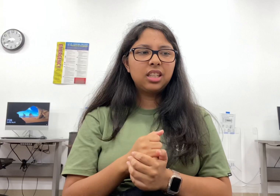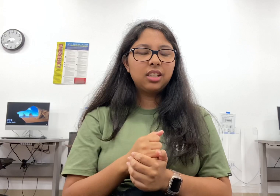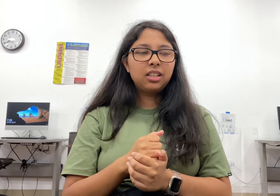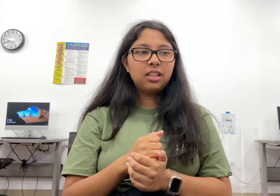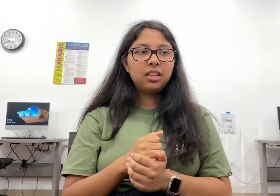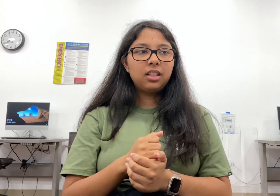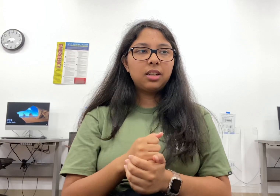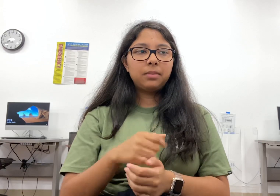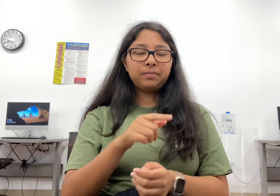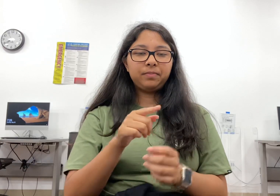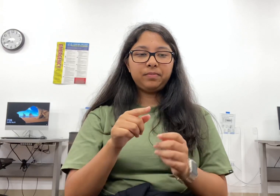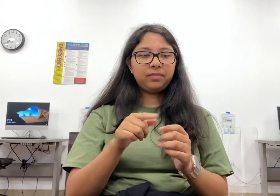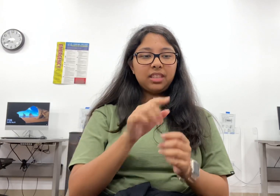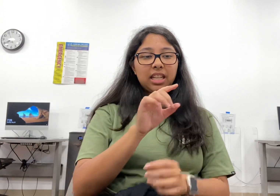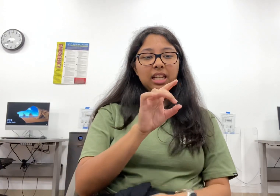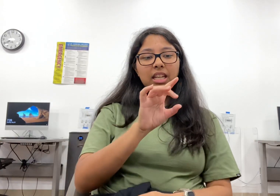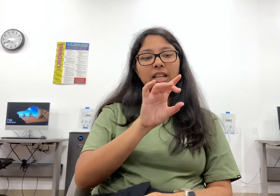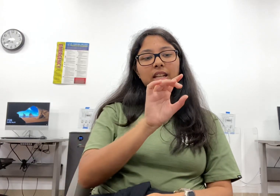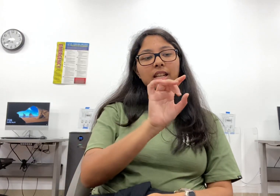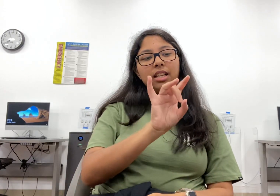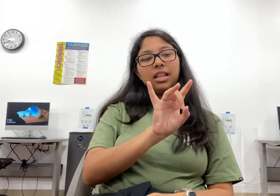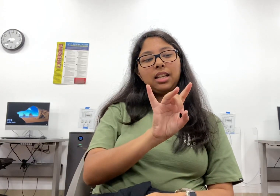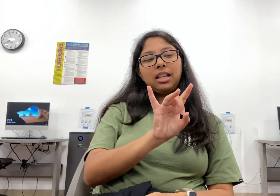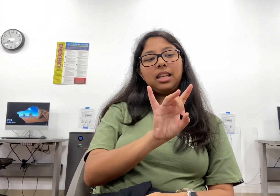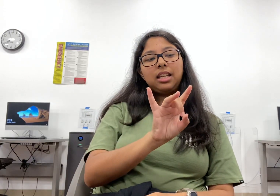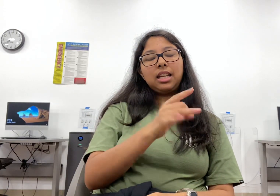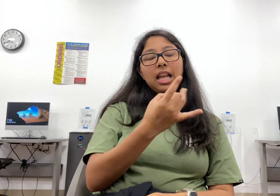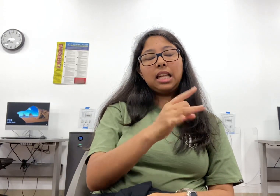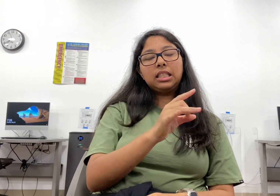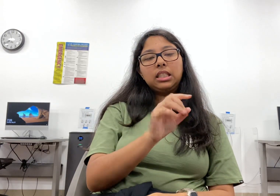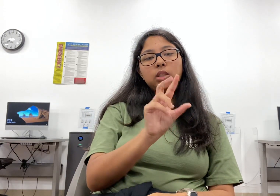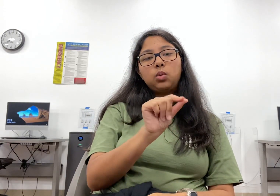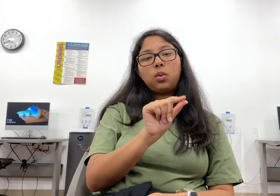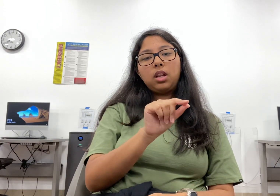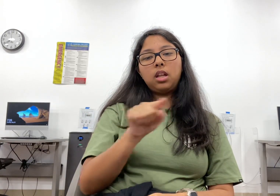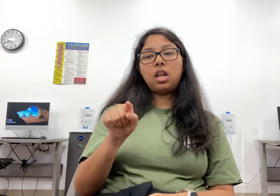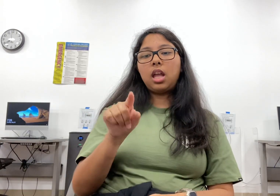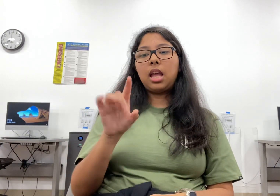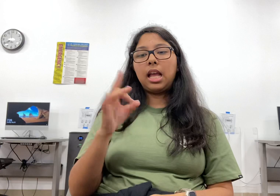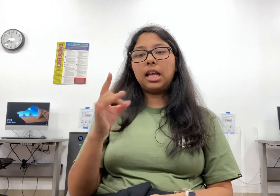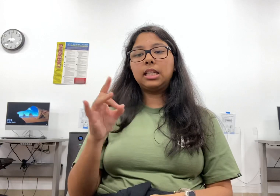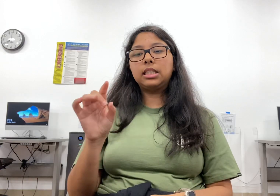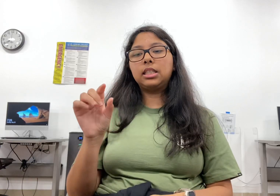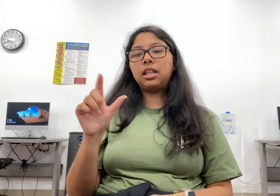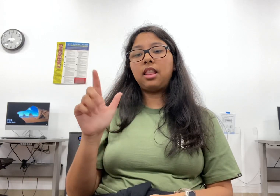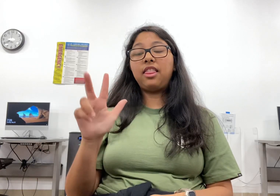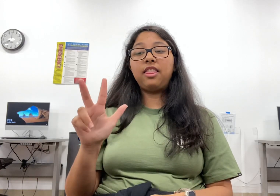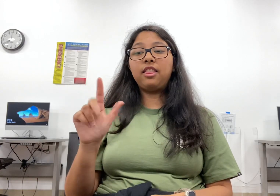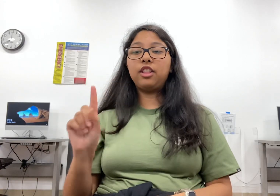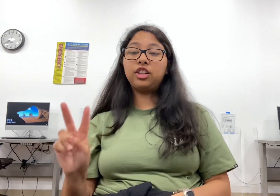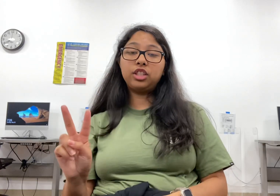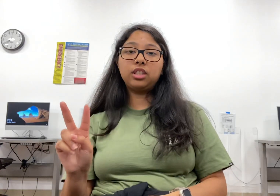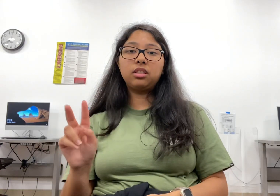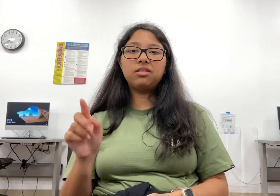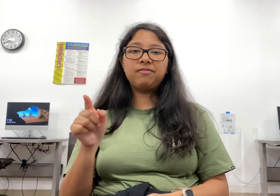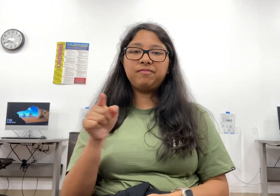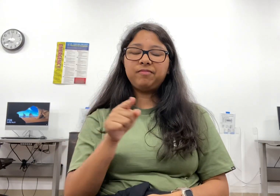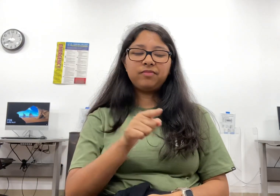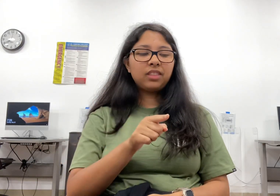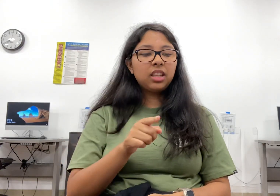1832, hopeless and broken, those who still survived left the island forever. In recovered.